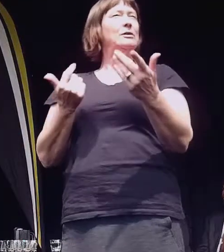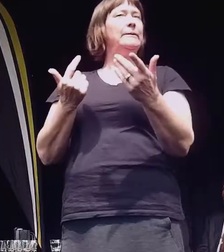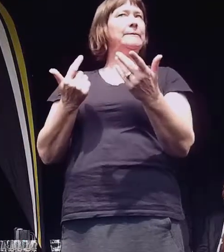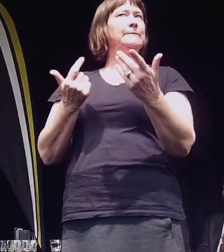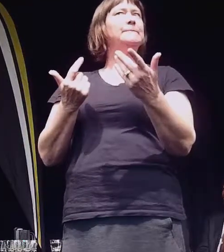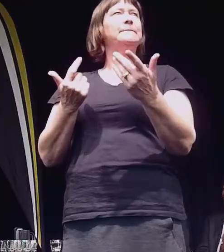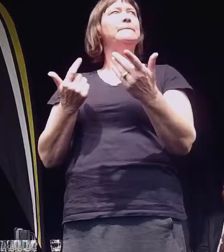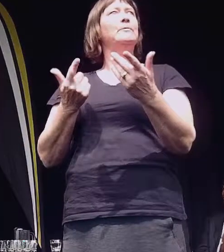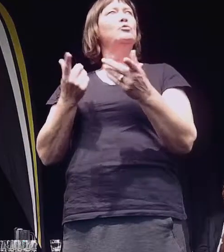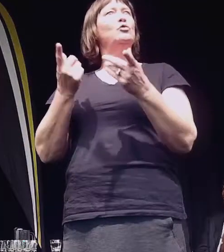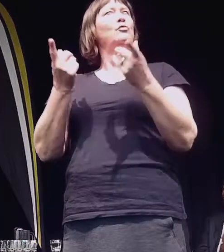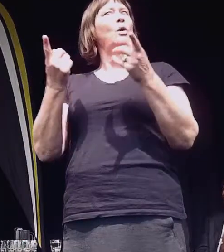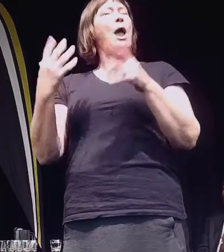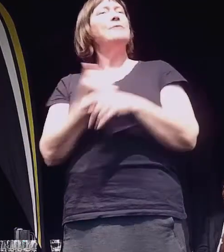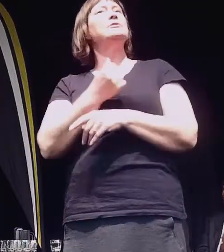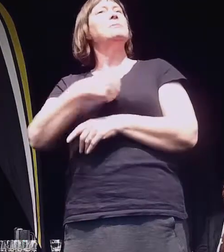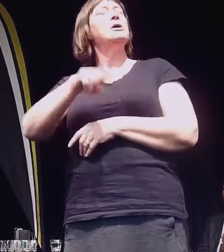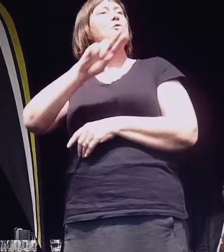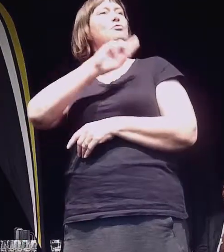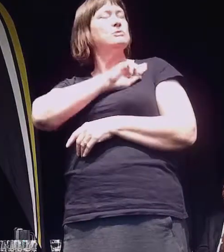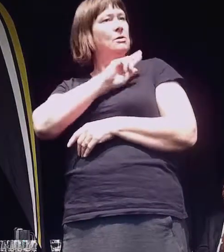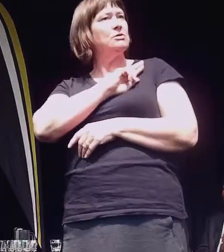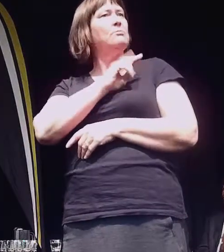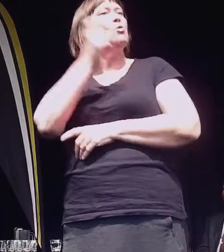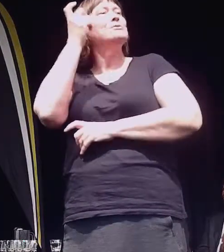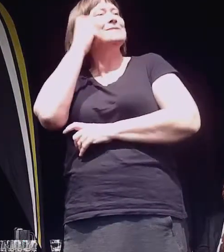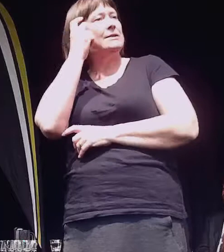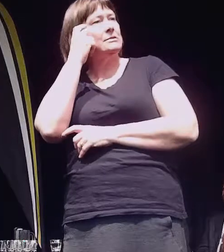is done in a responsible, sensible manner.